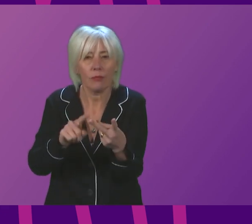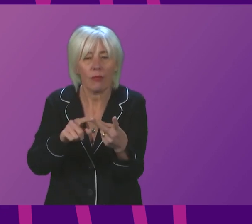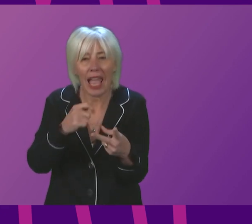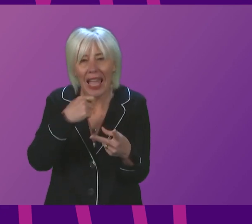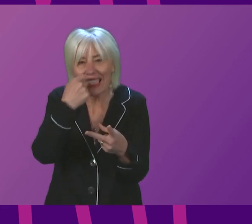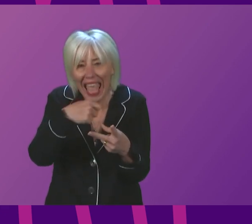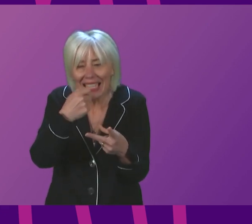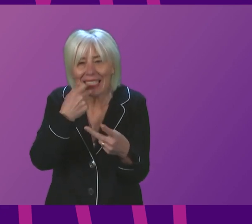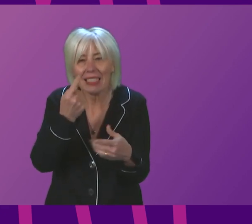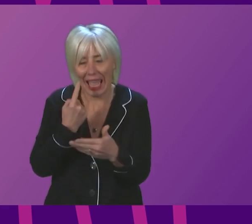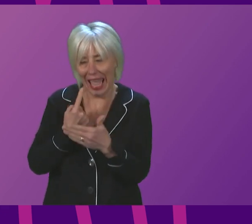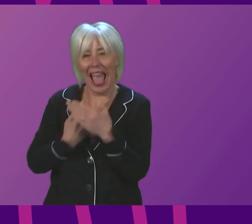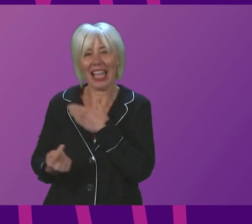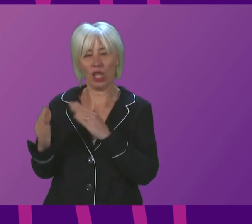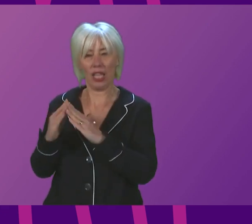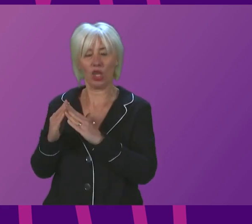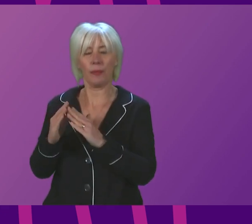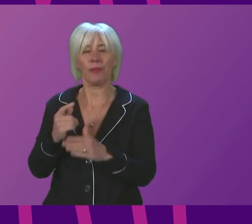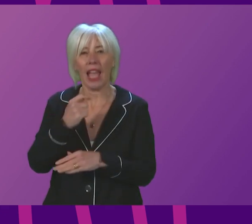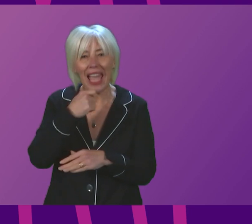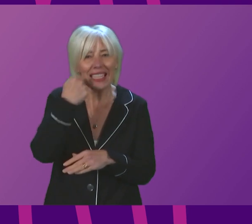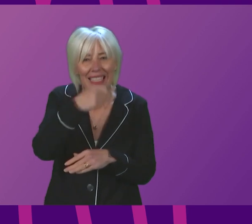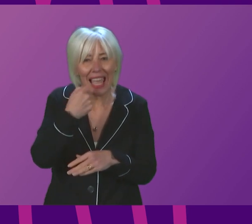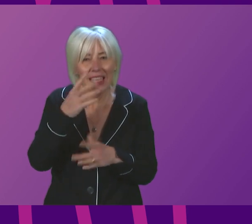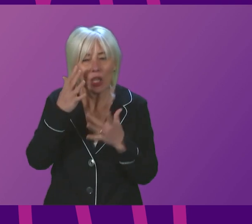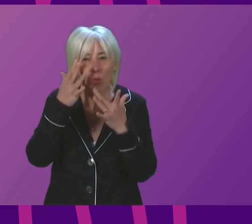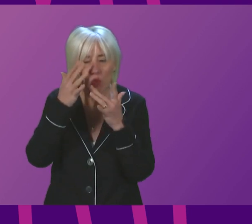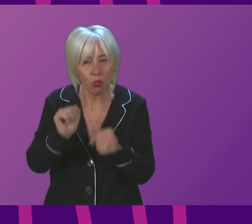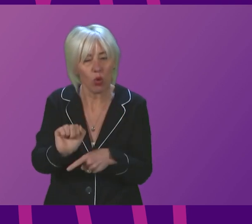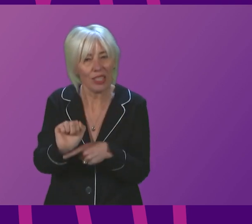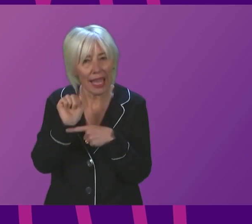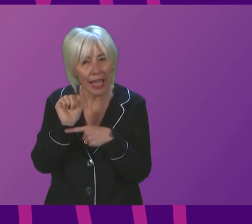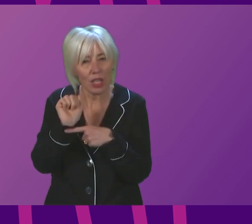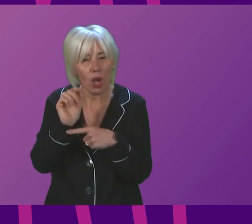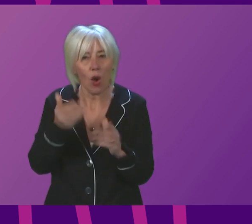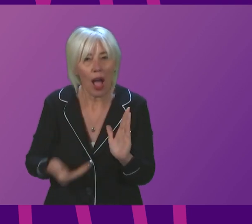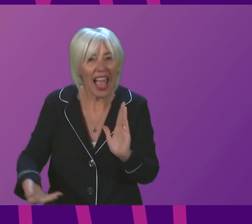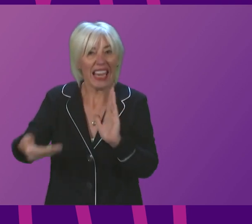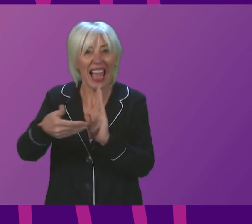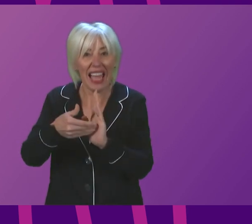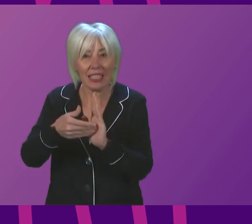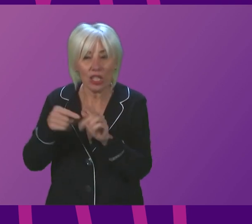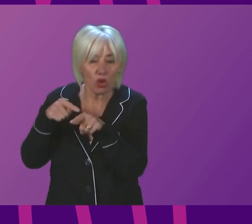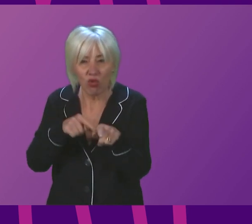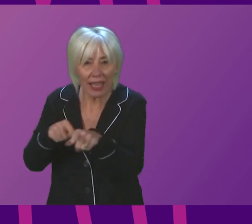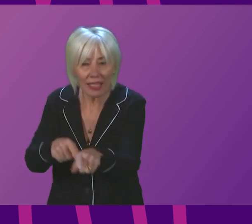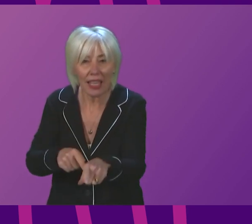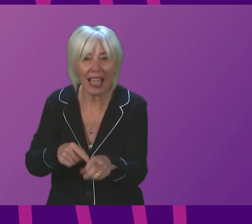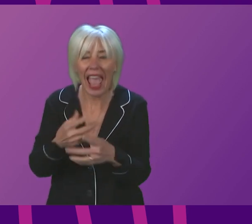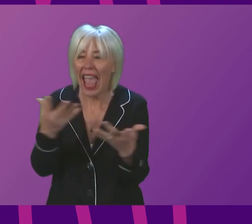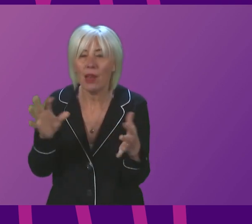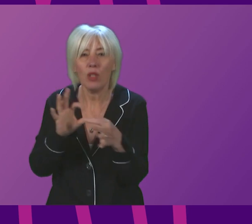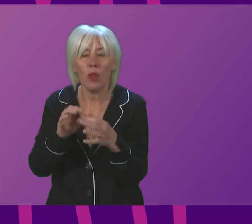and isolation. Test and protect is deploying enhanced contact tracing for all cases with the S gene